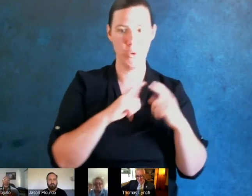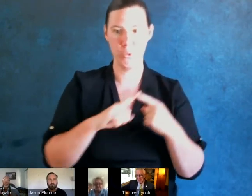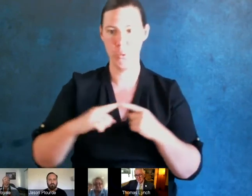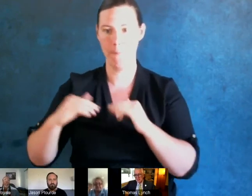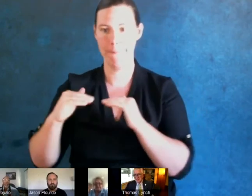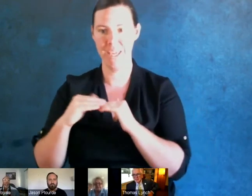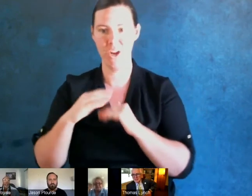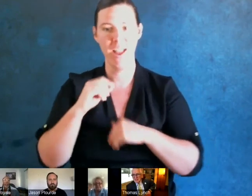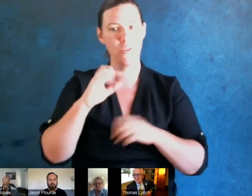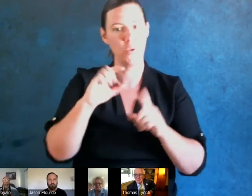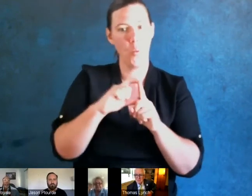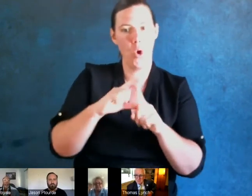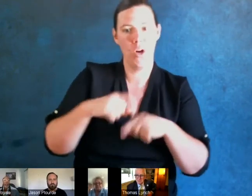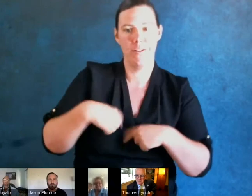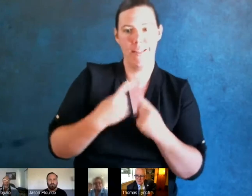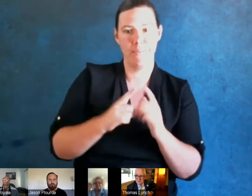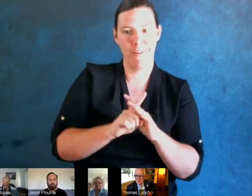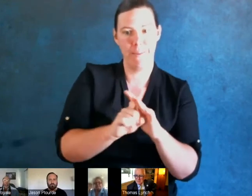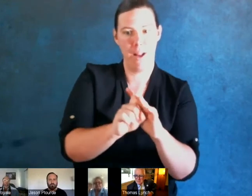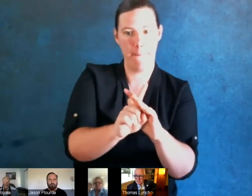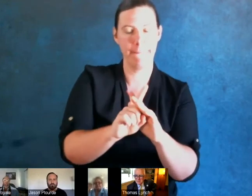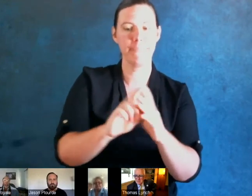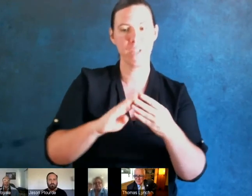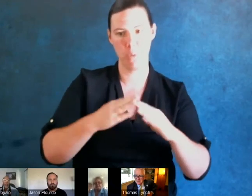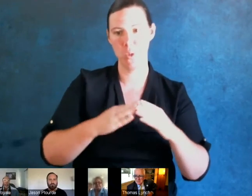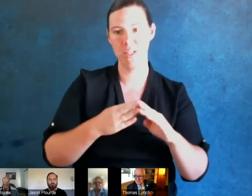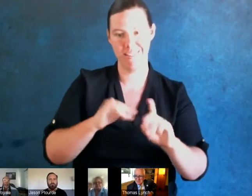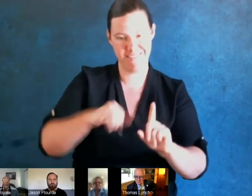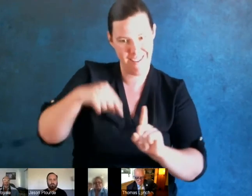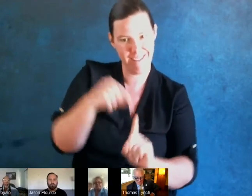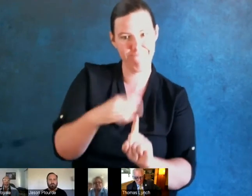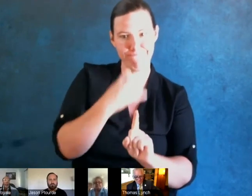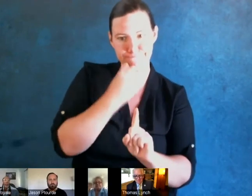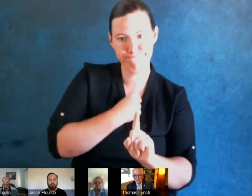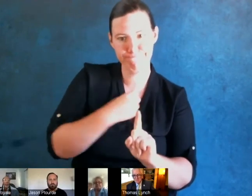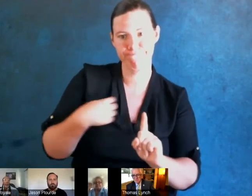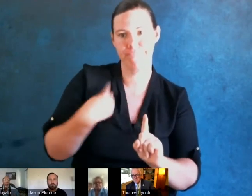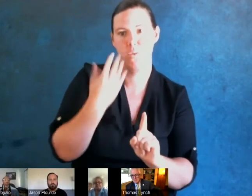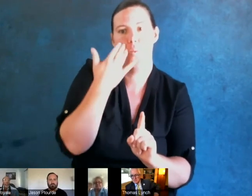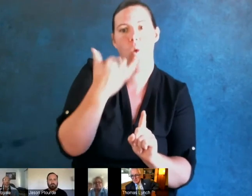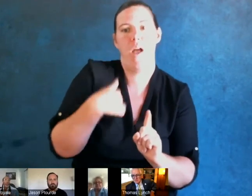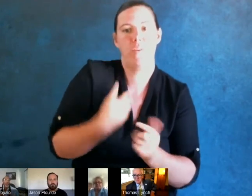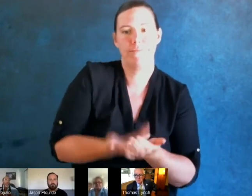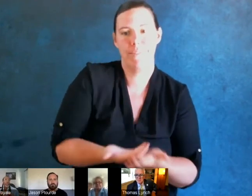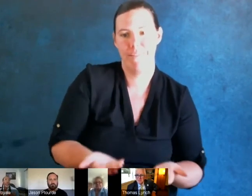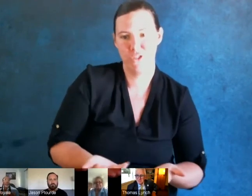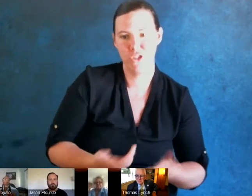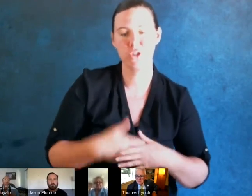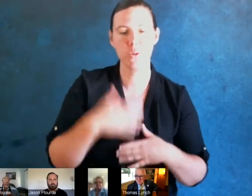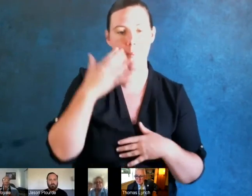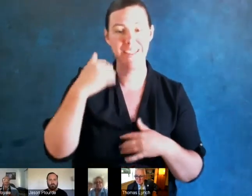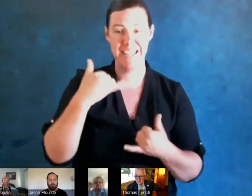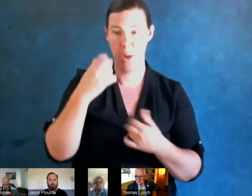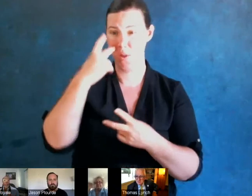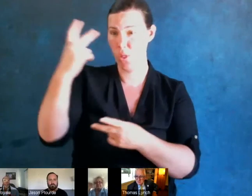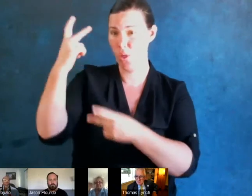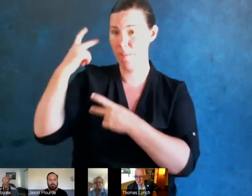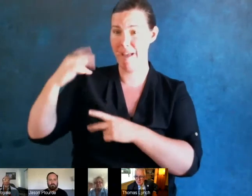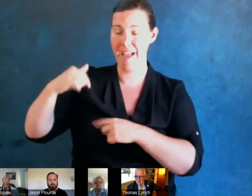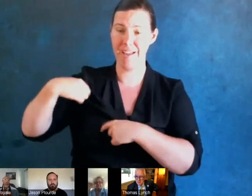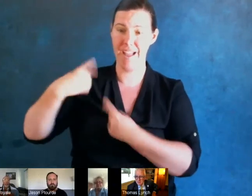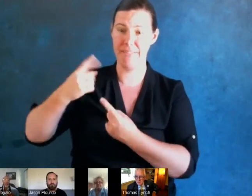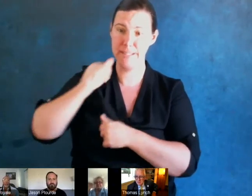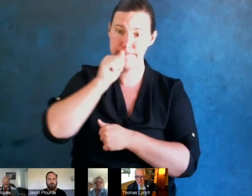it's community that has brought us here to this place, where we're able to look back at this really difficult time and